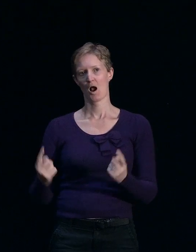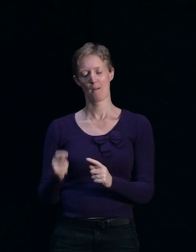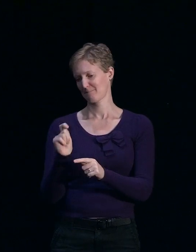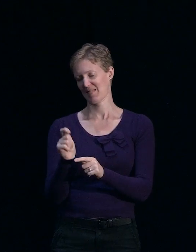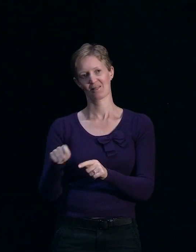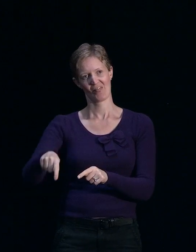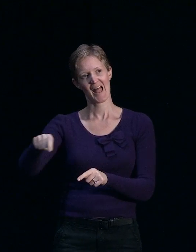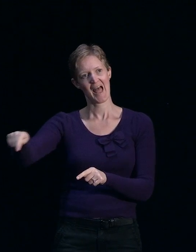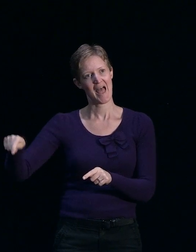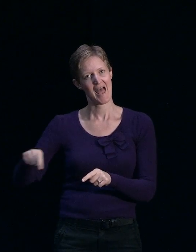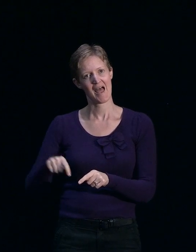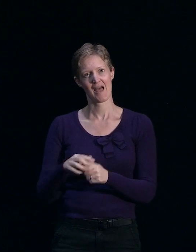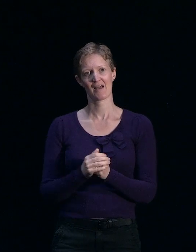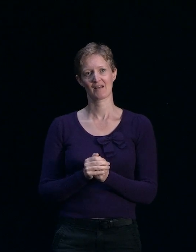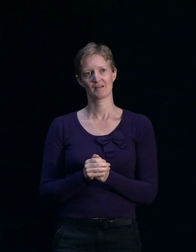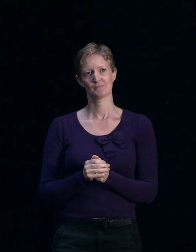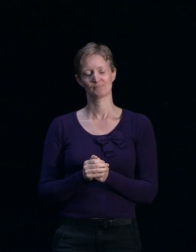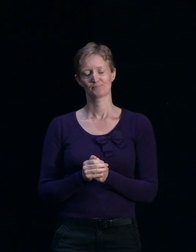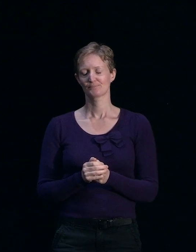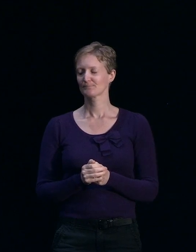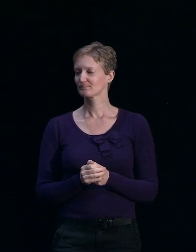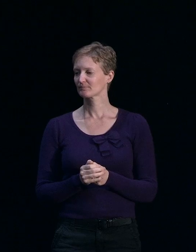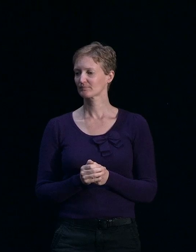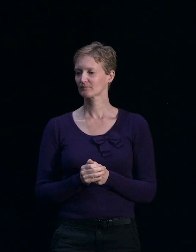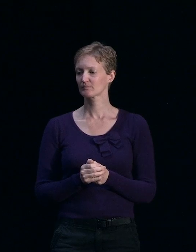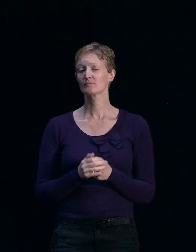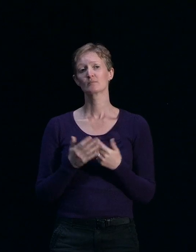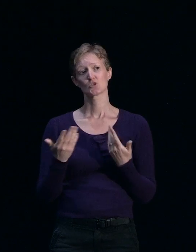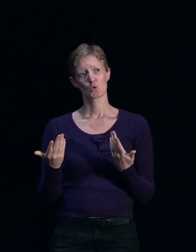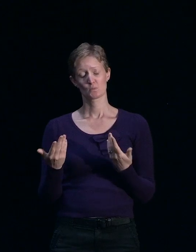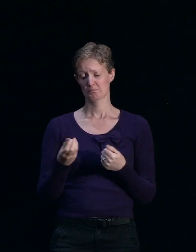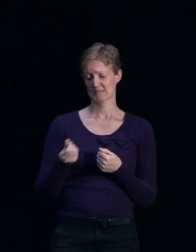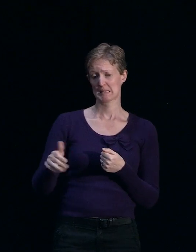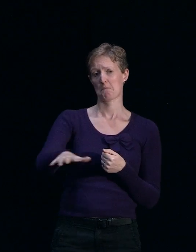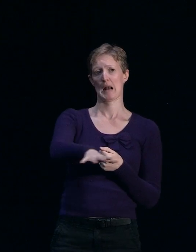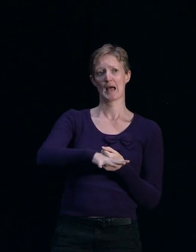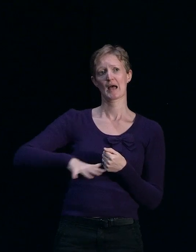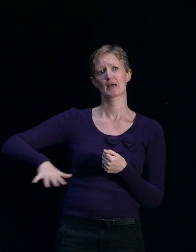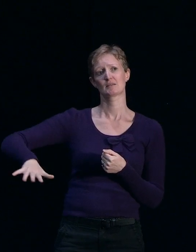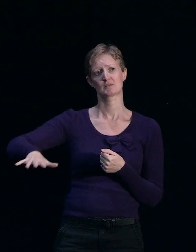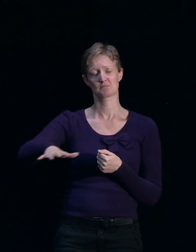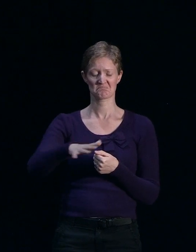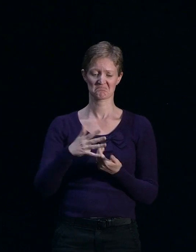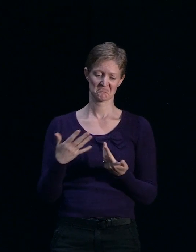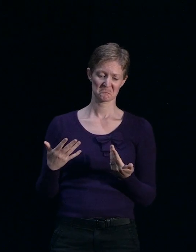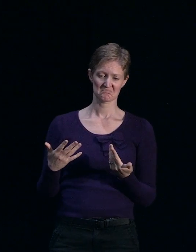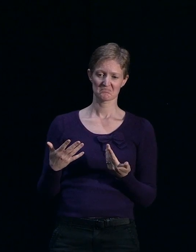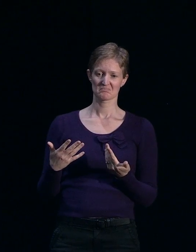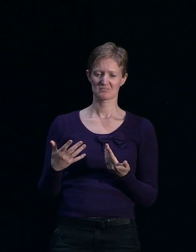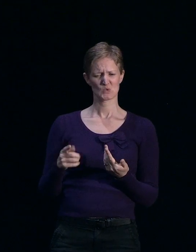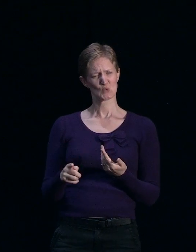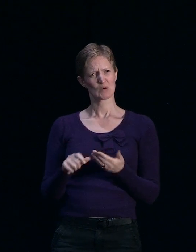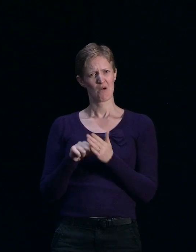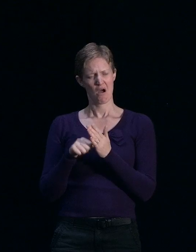be possible with the current technology. So although it's possible that some land might be very difficult to build on,